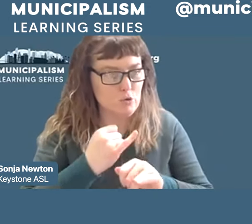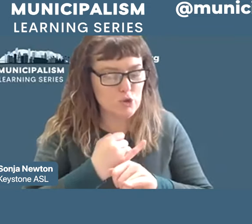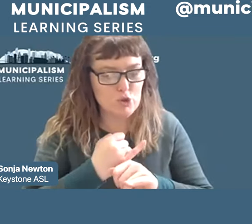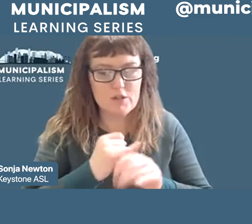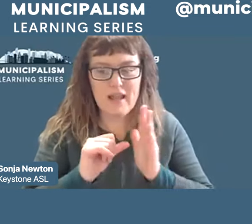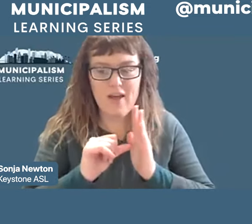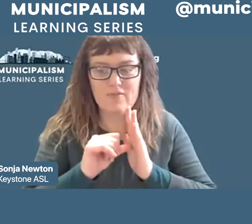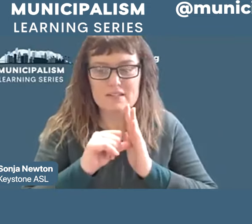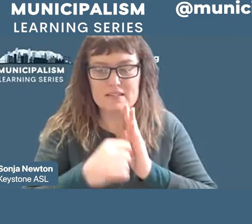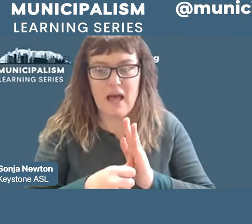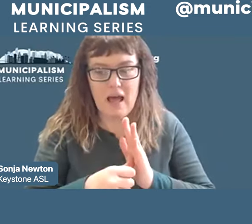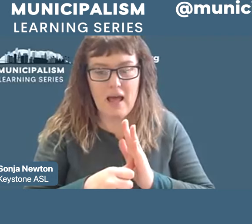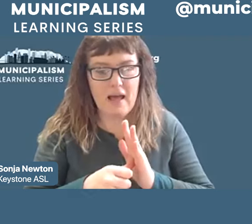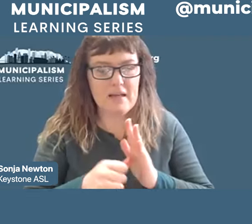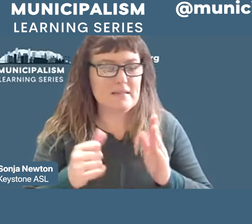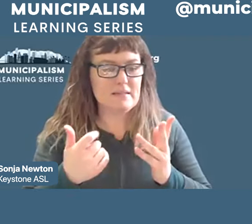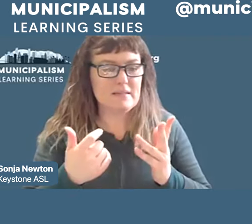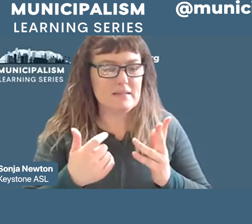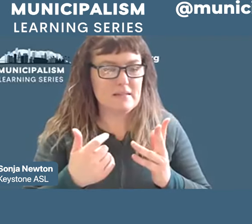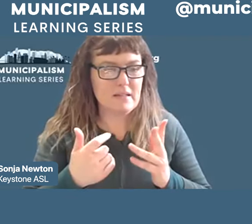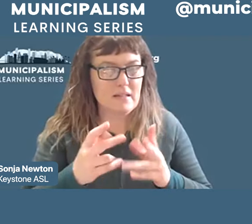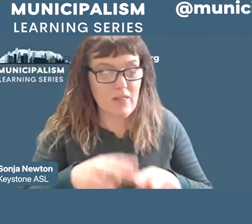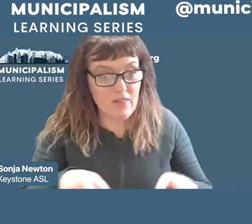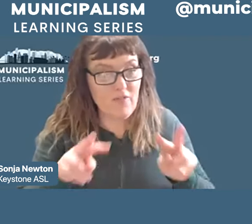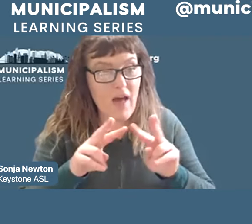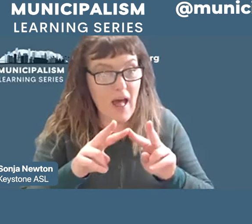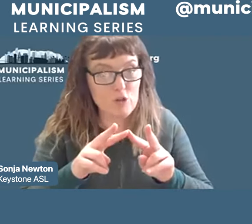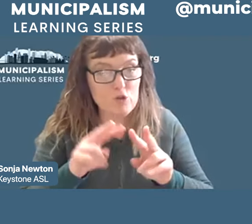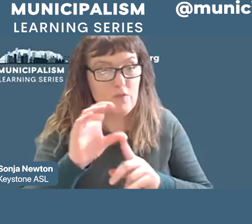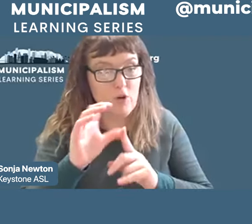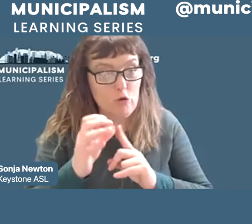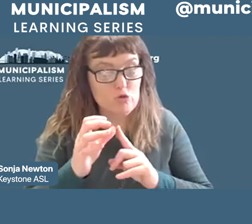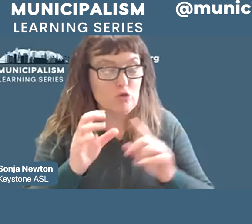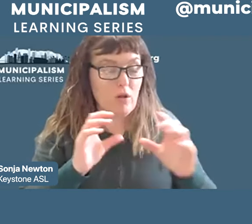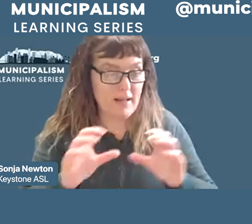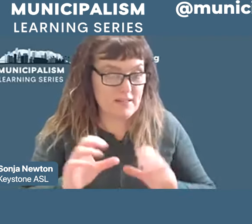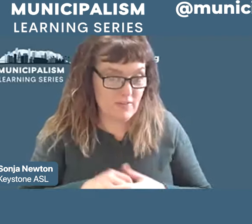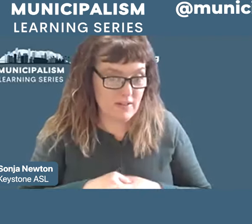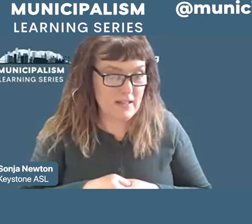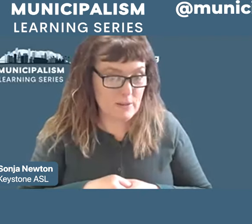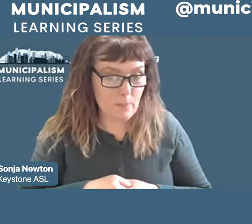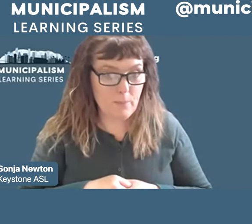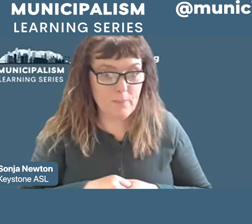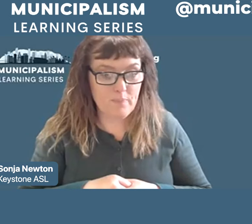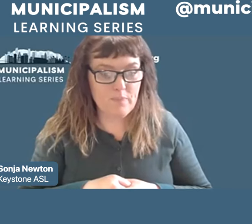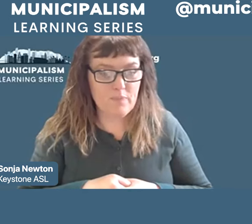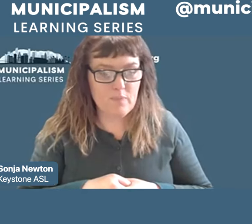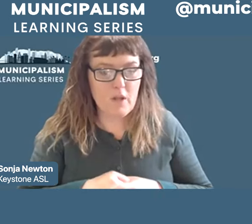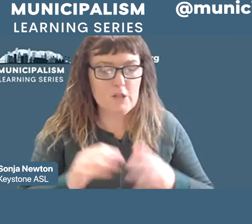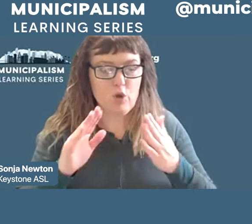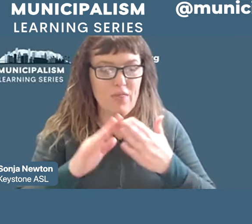They built cooperatives and understood the value of cultural activity. In the cities of West Yorkshire,